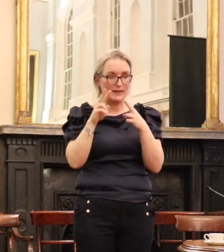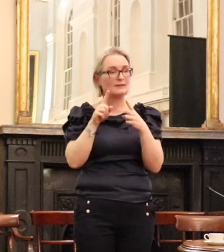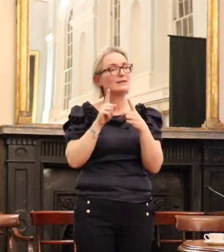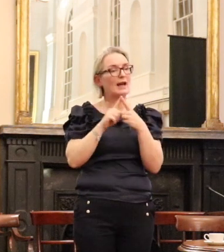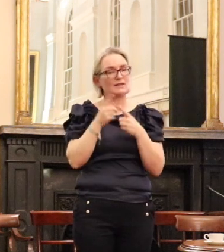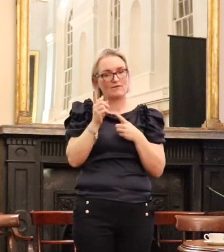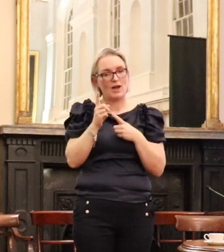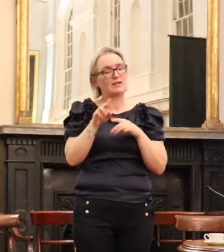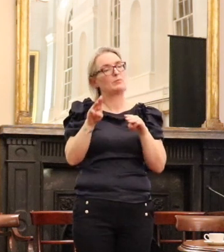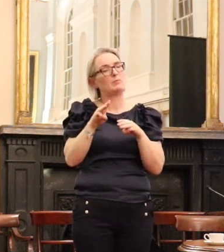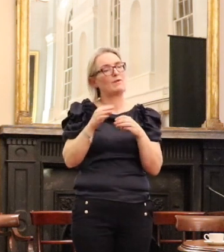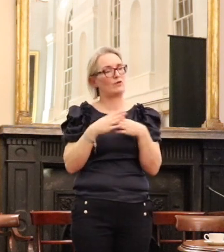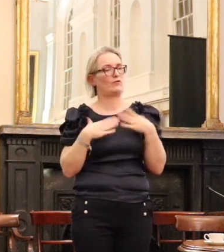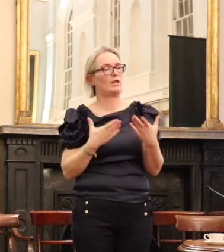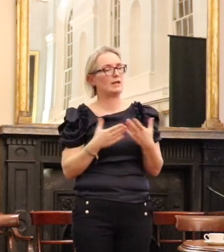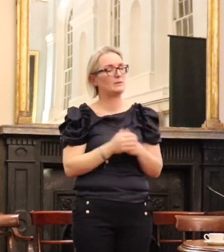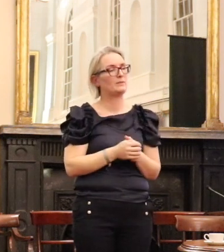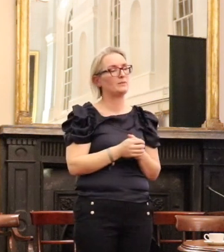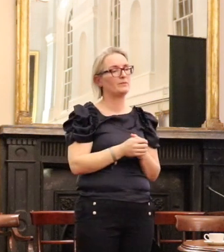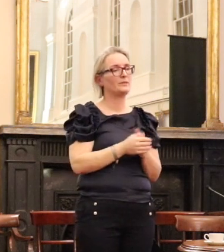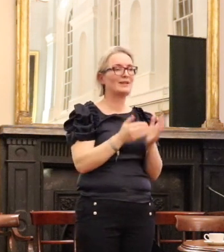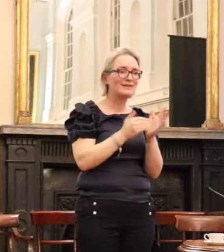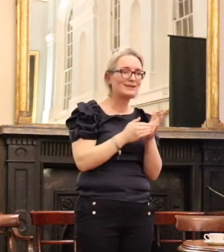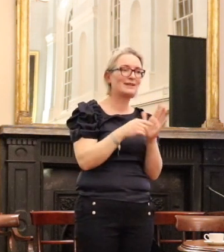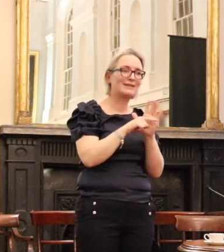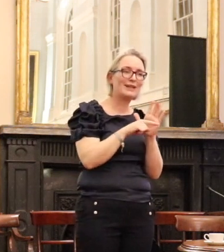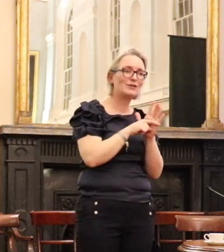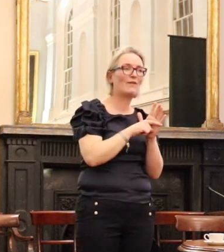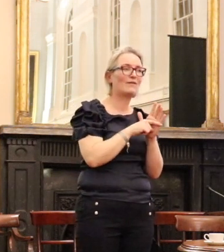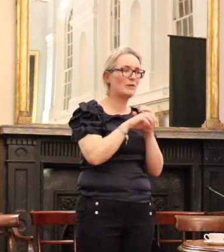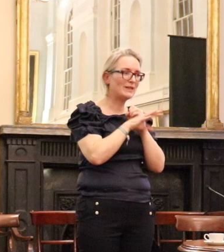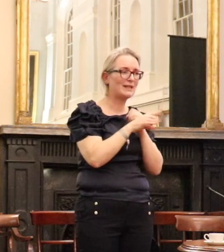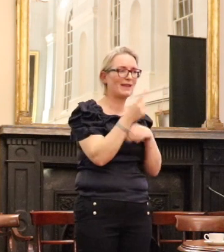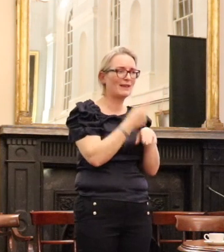and for all of the negative feeling and publicity there is towards